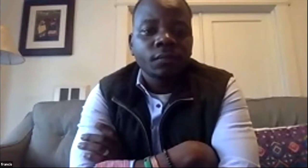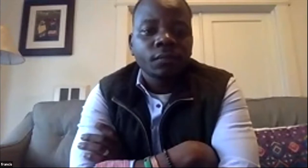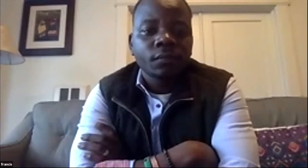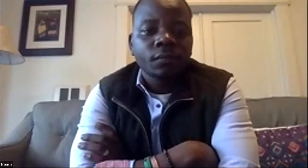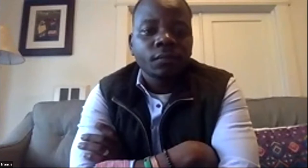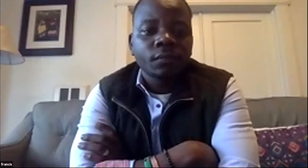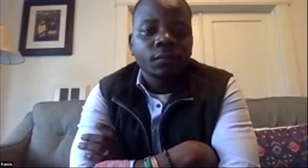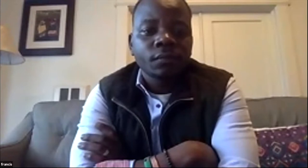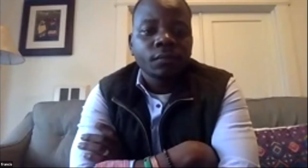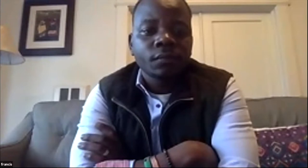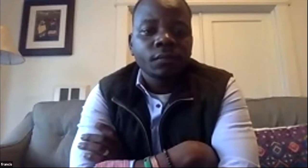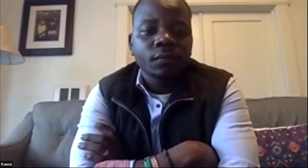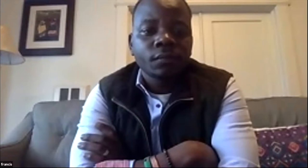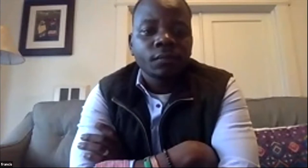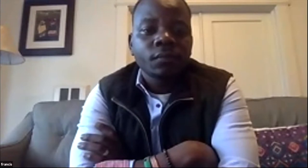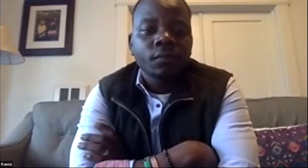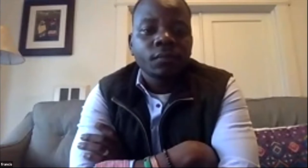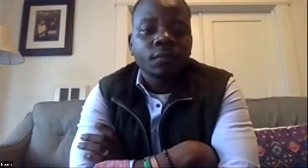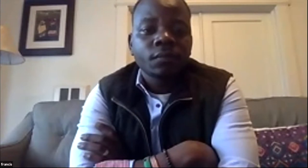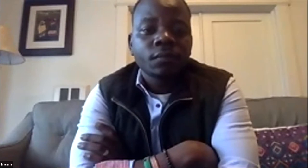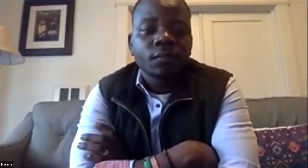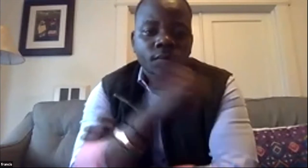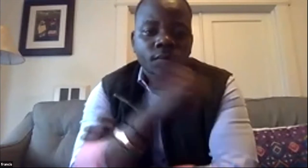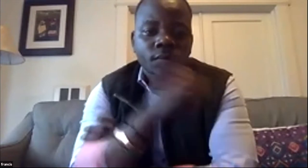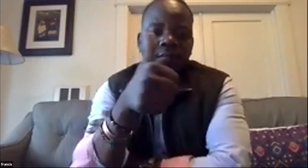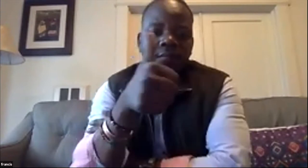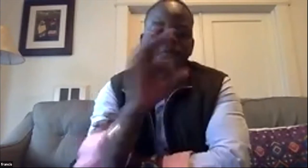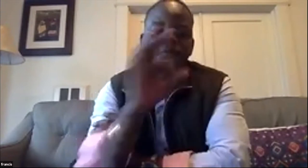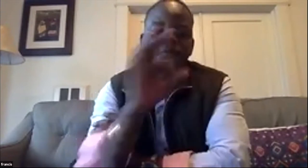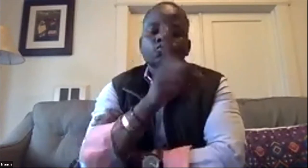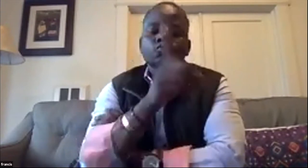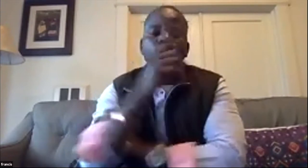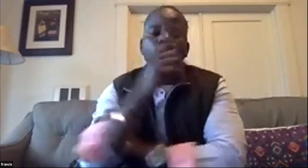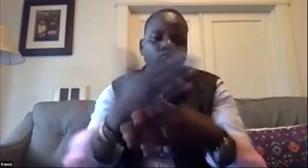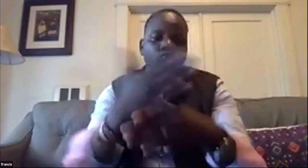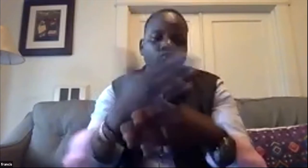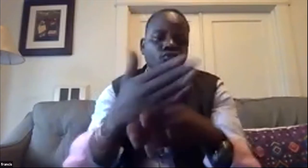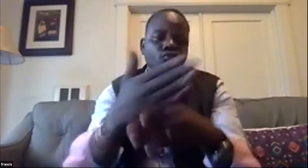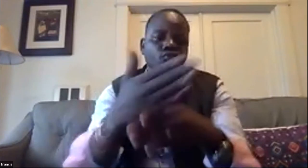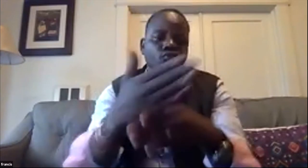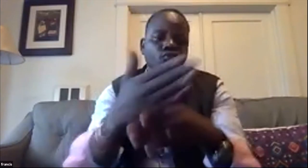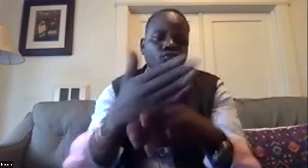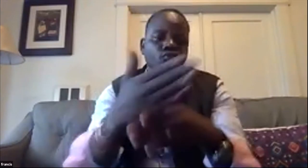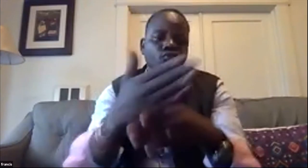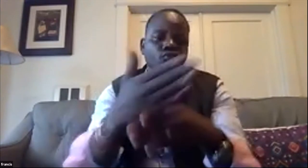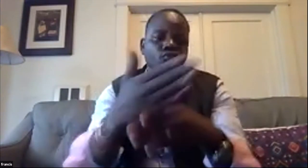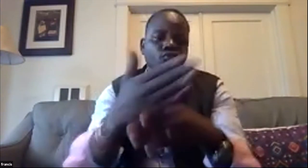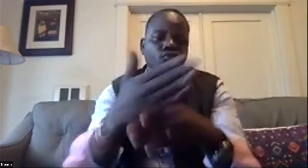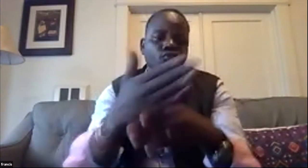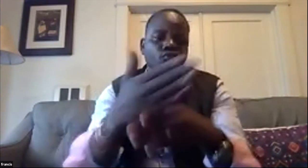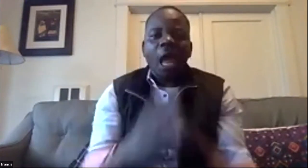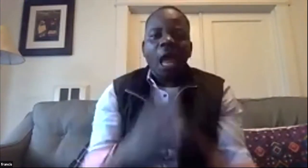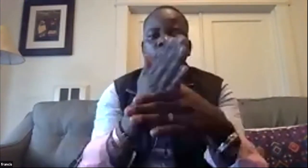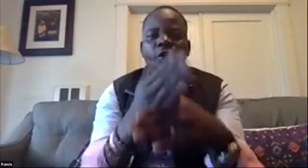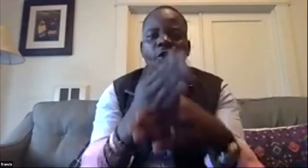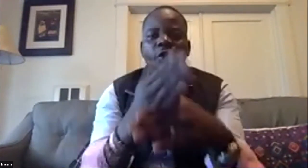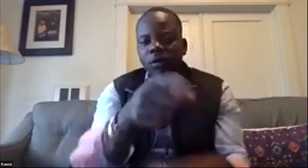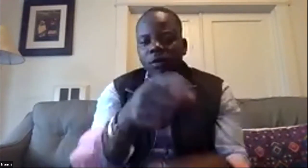add your video url she'll transfer on to the youtube and he says please feel free to share